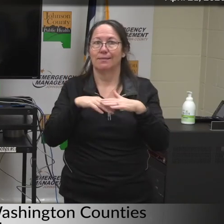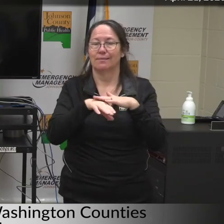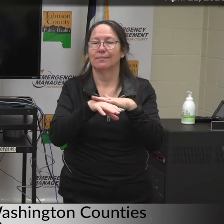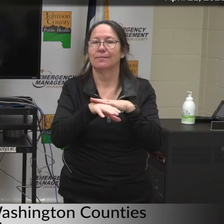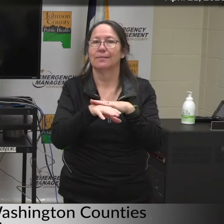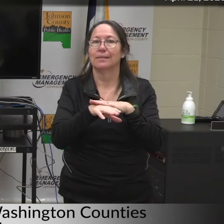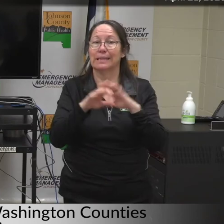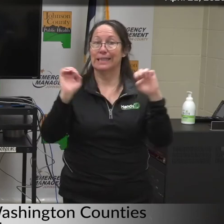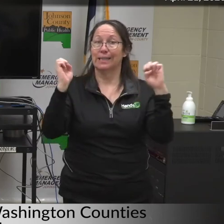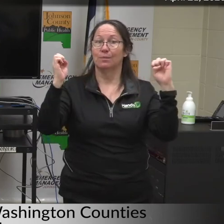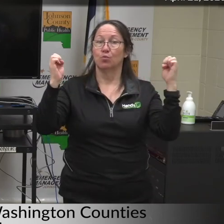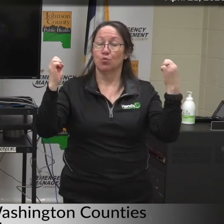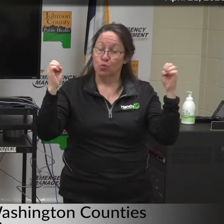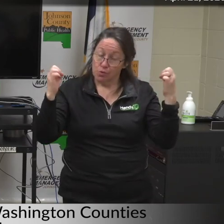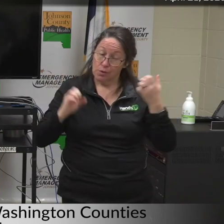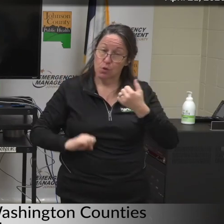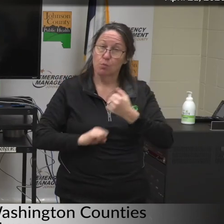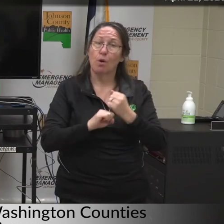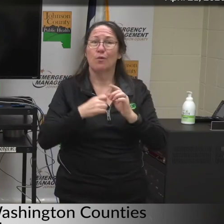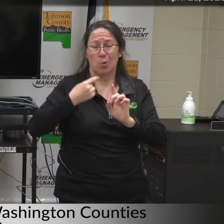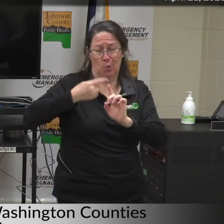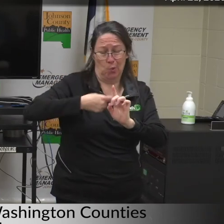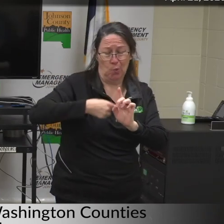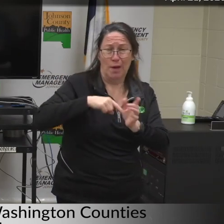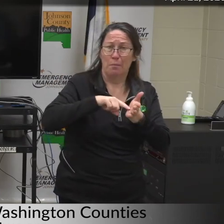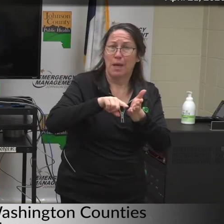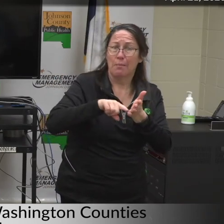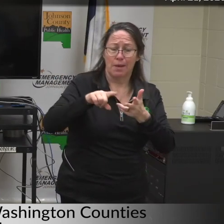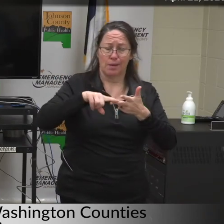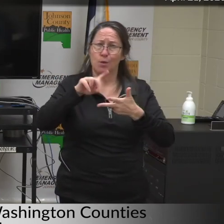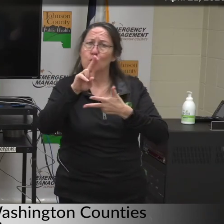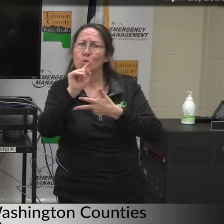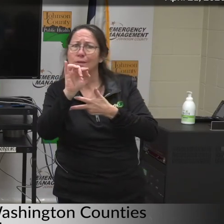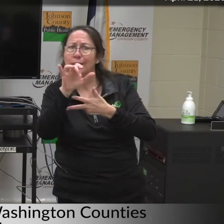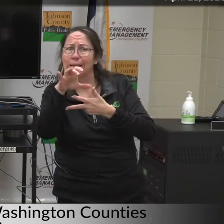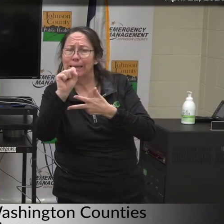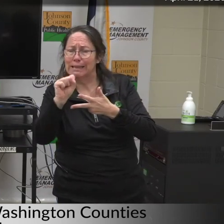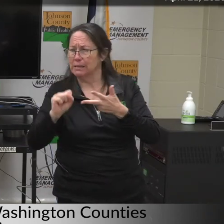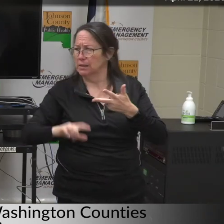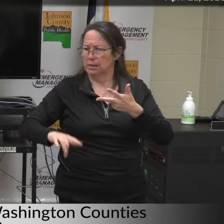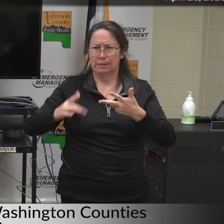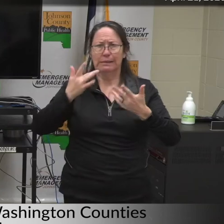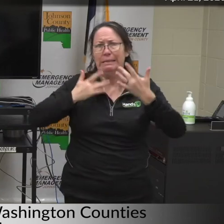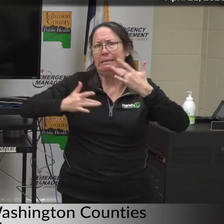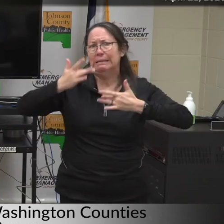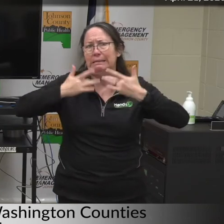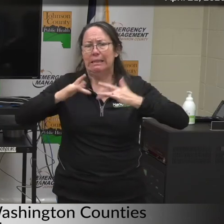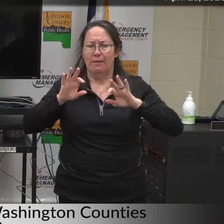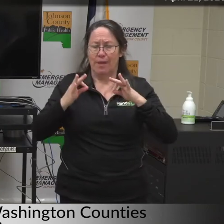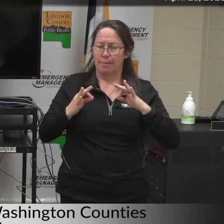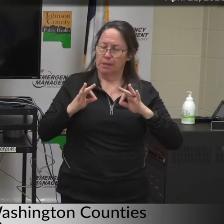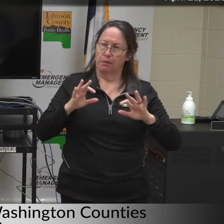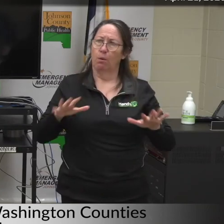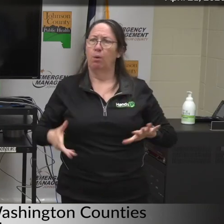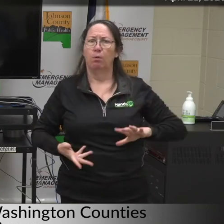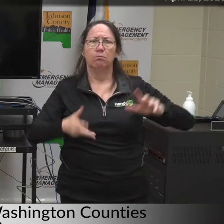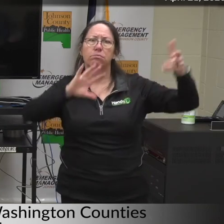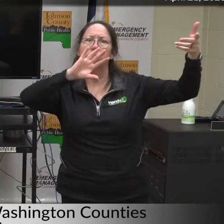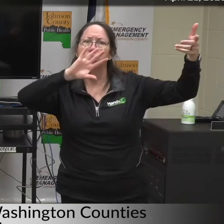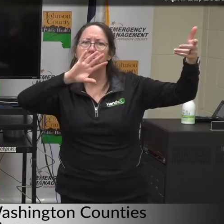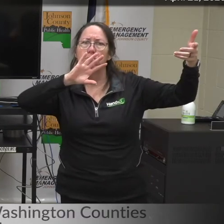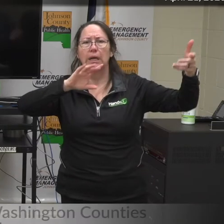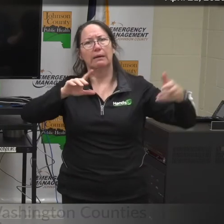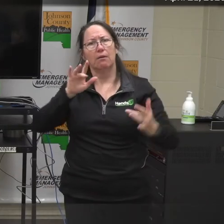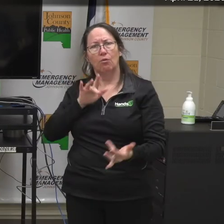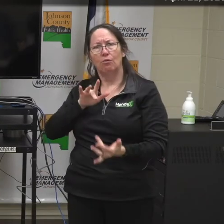assistance is available for rental assistance, utilities, and other needs families have identified during the COVID